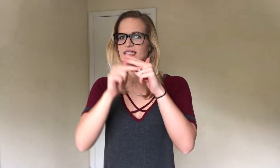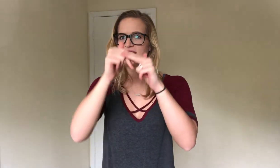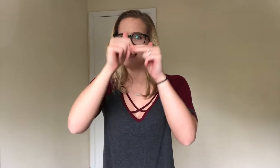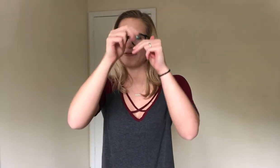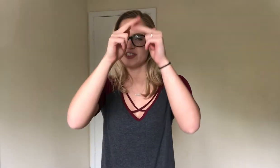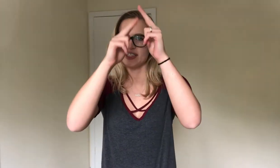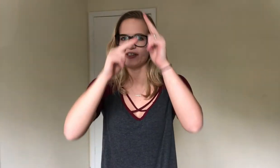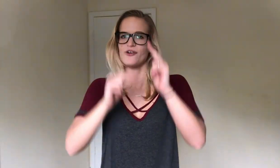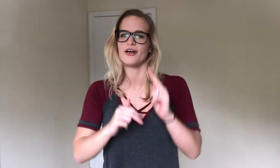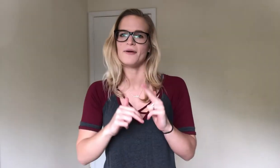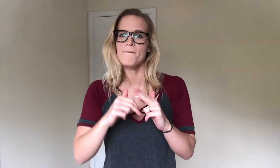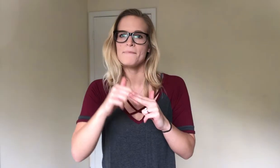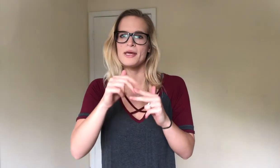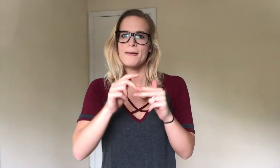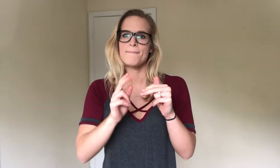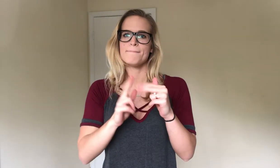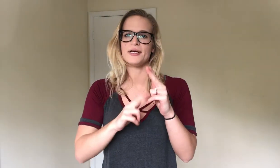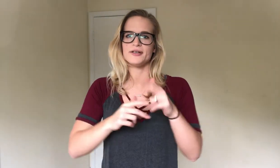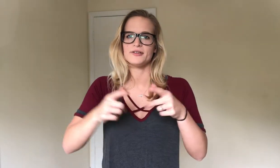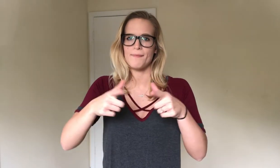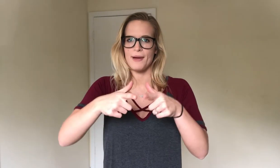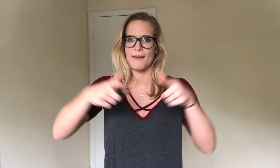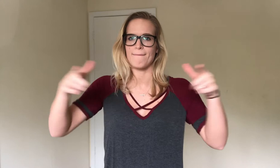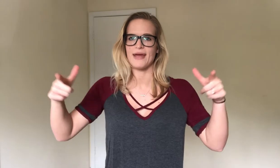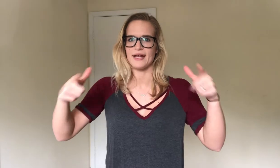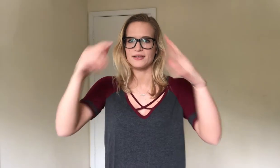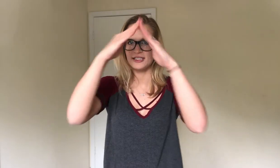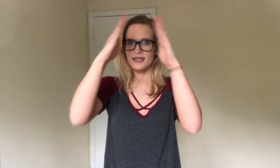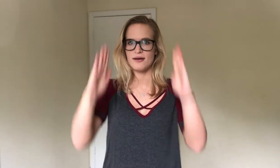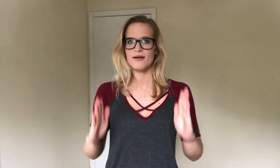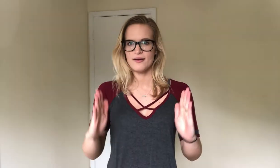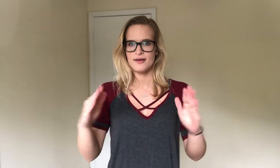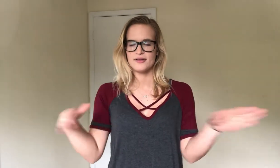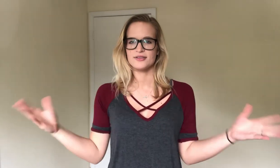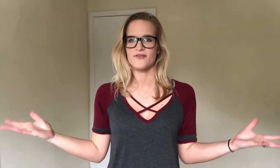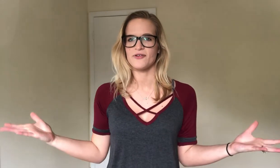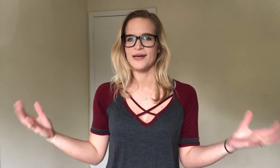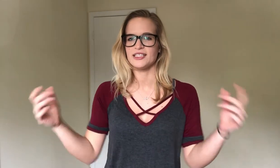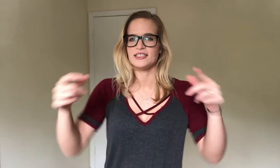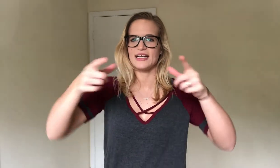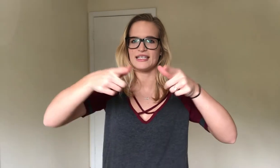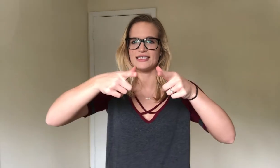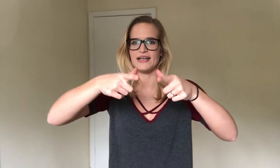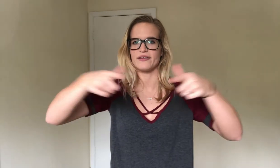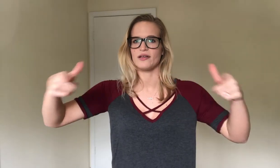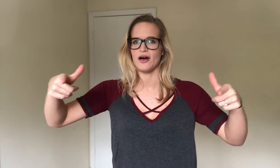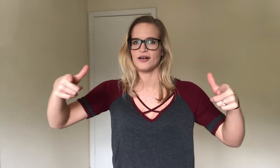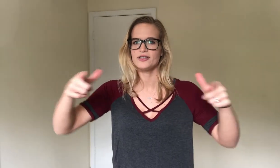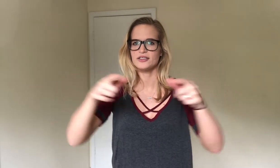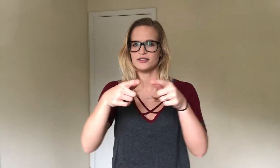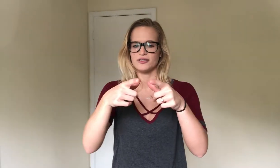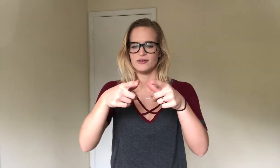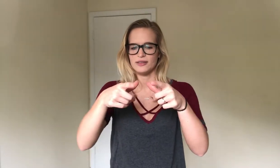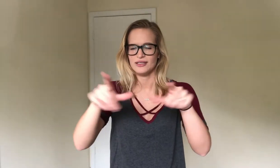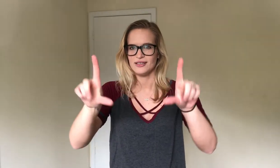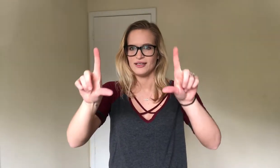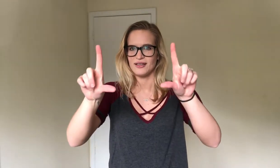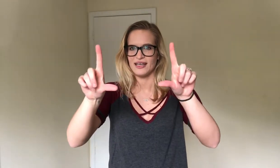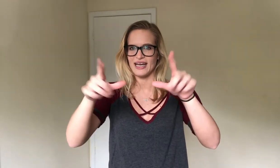on top of each other going up. Build my mansion. So for mansion. signed large. So. Like